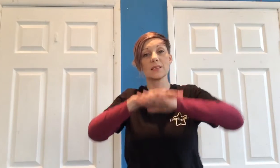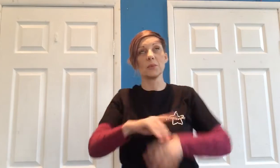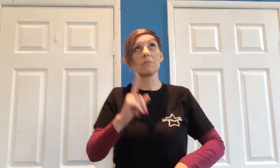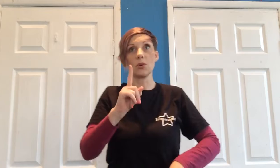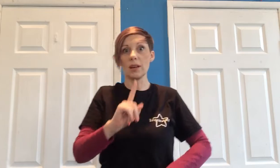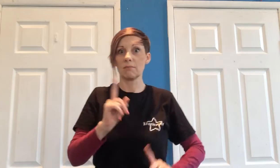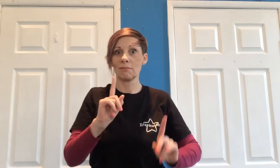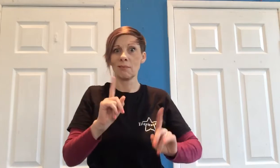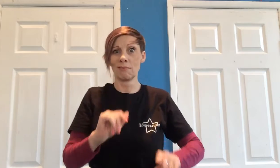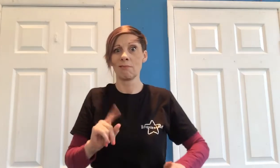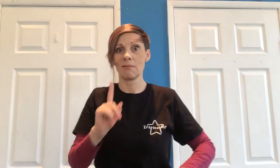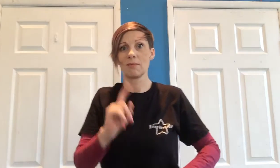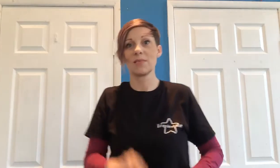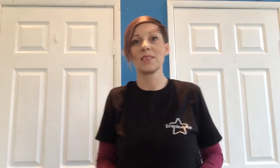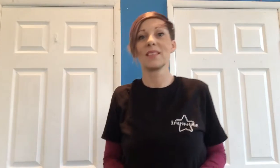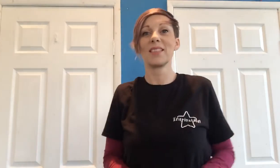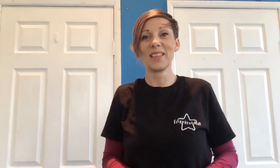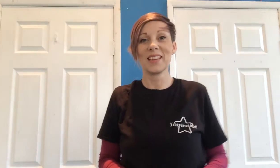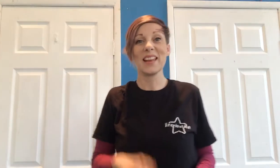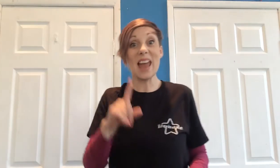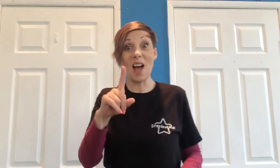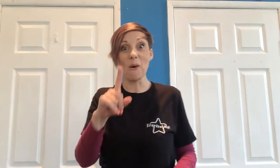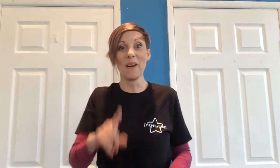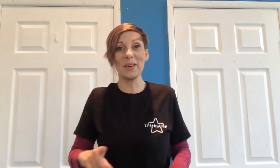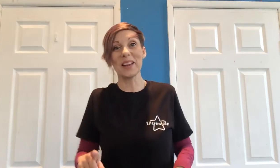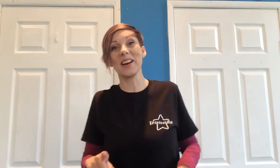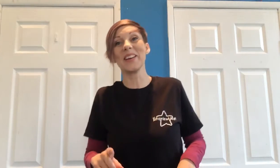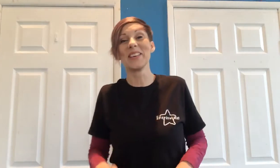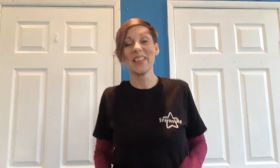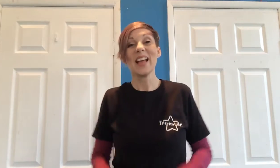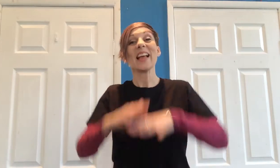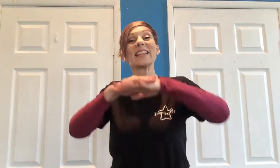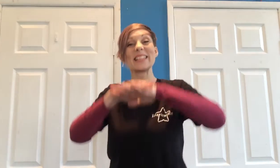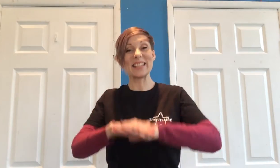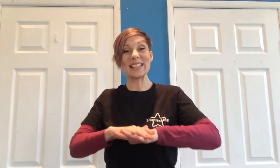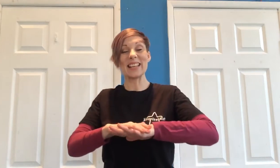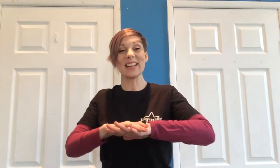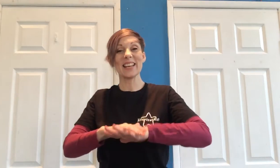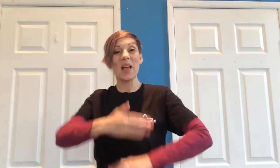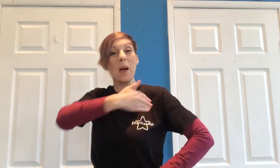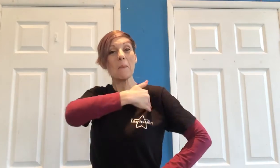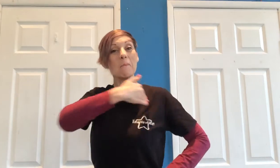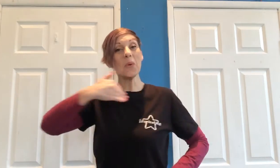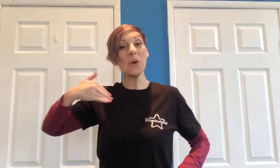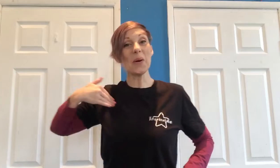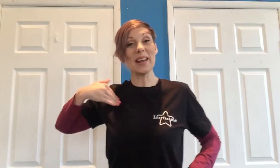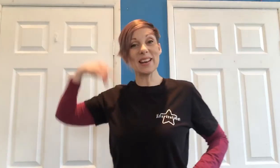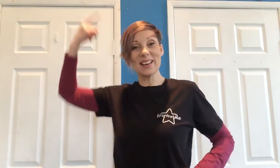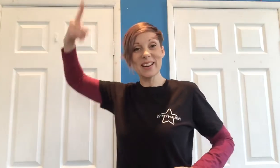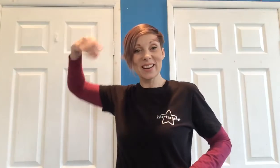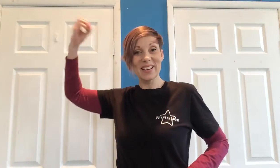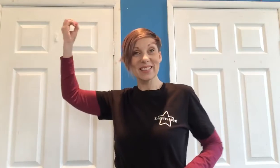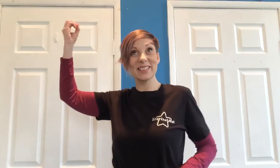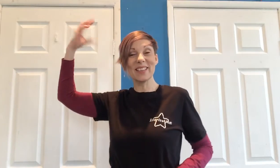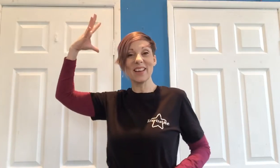not yet now here we go sitting morning Sun